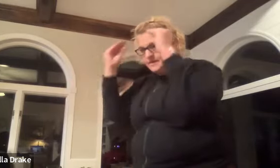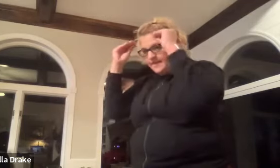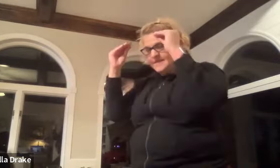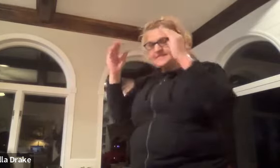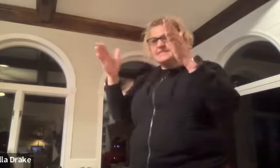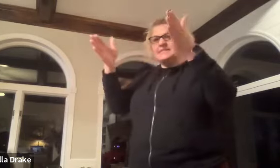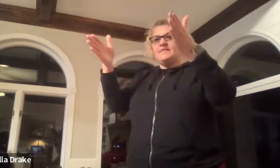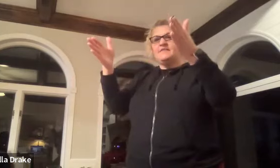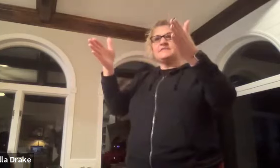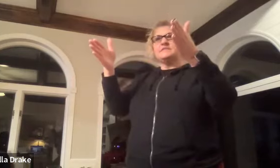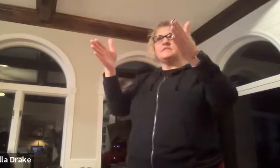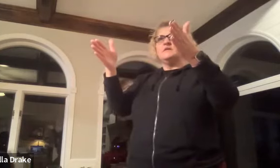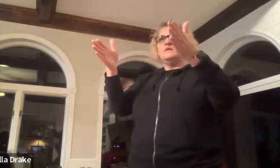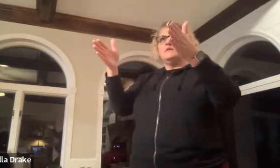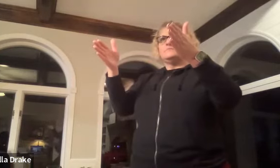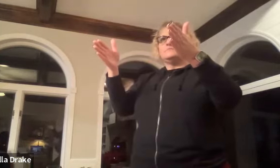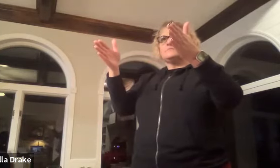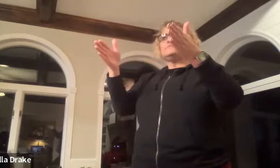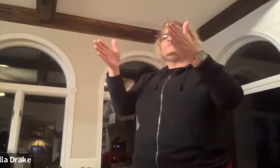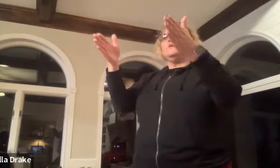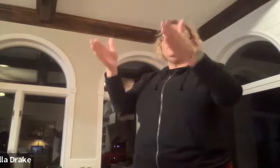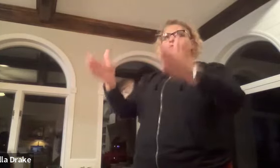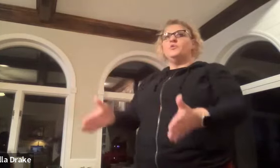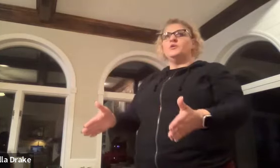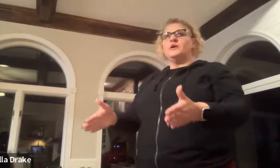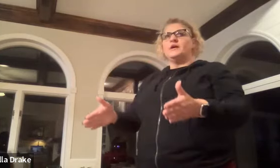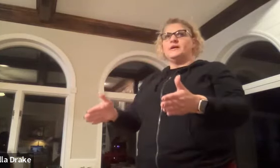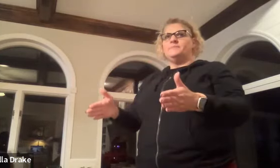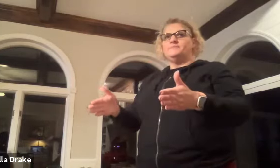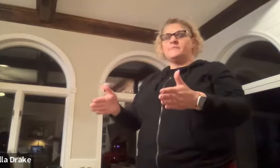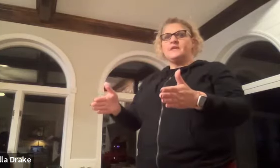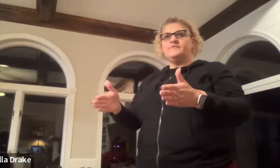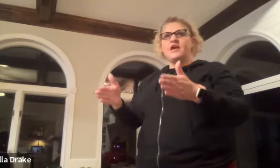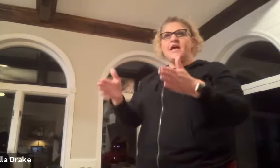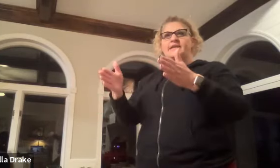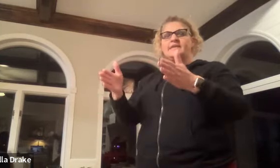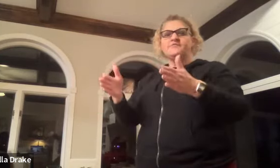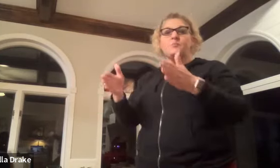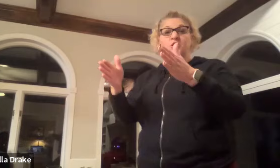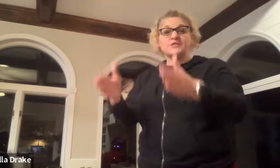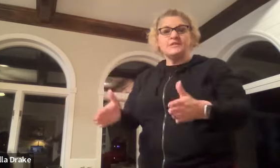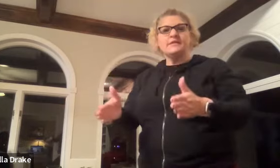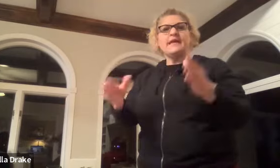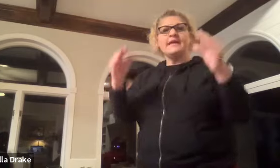this is a sign this is for if you're adding for a person like